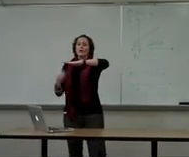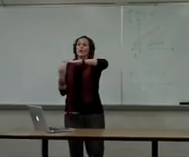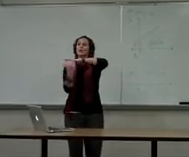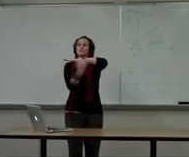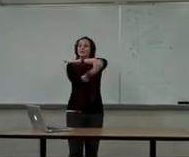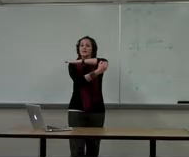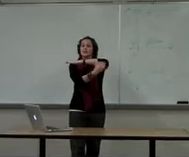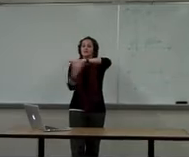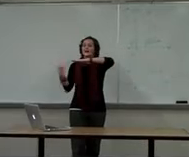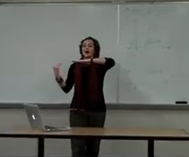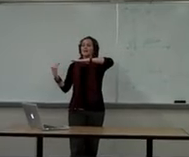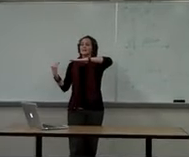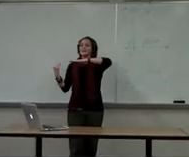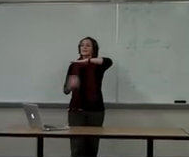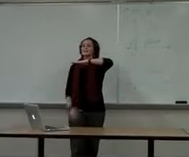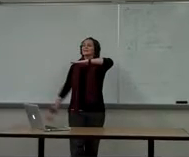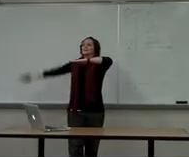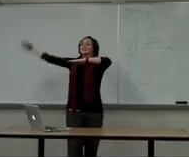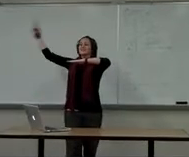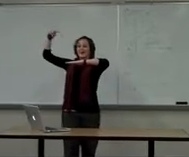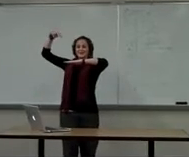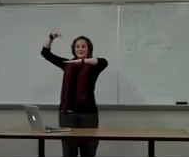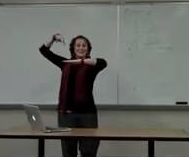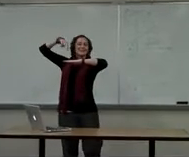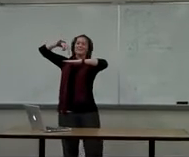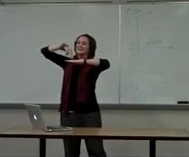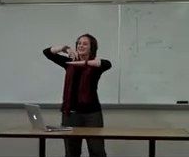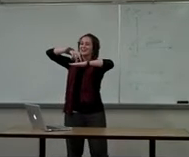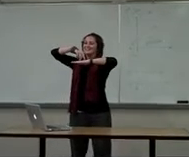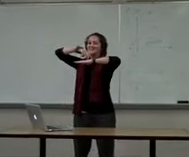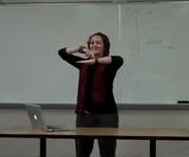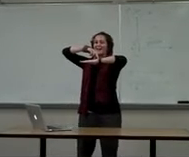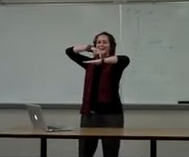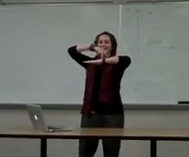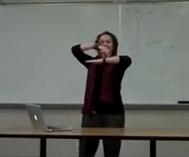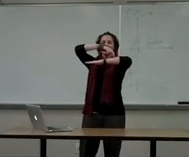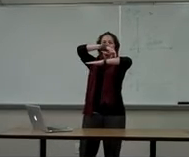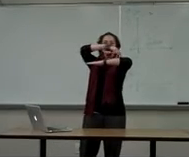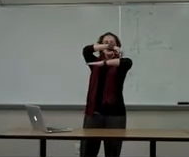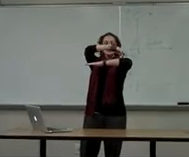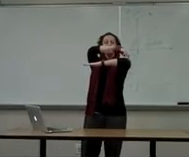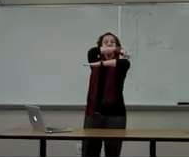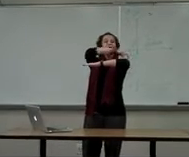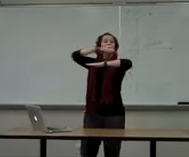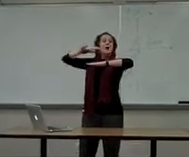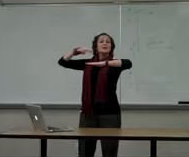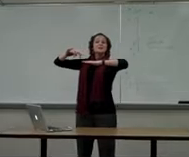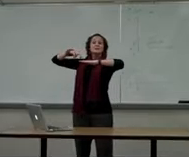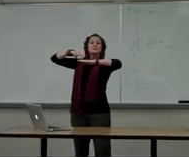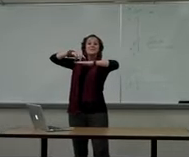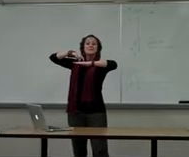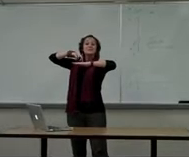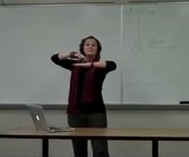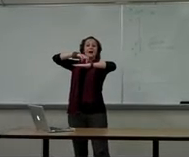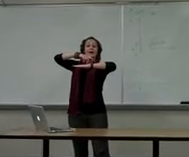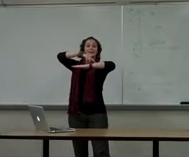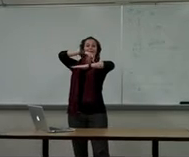is a horizontal line. Joe can only walk to the right. So if Joe walks straight to the right,